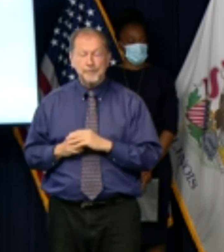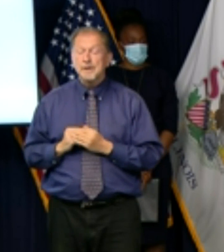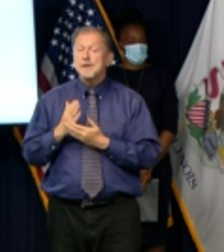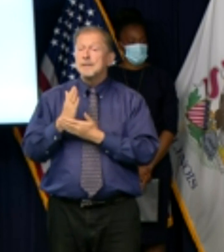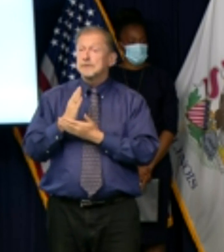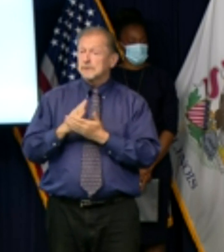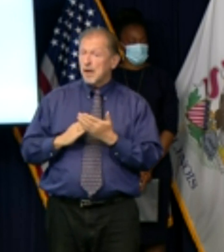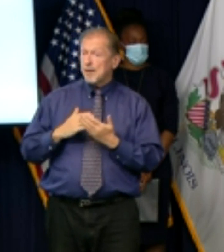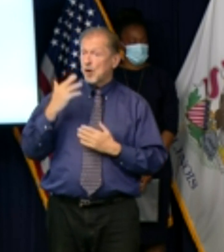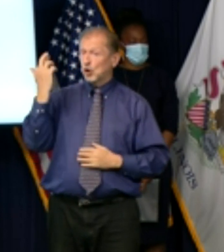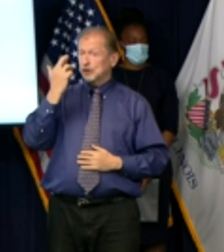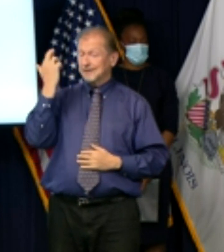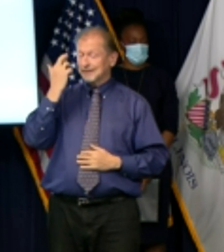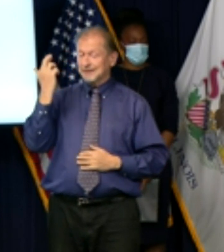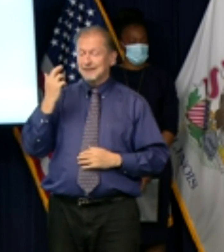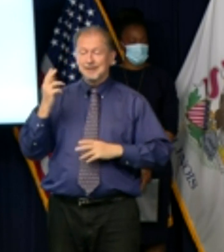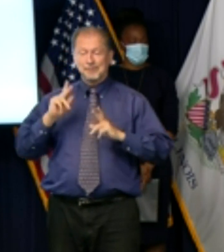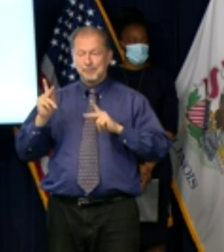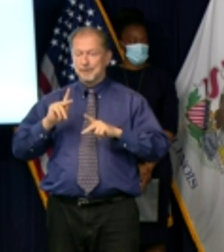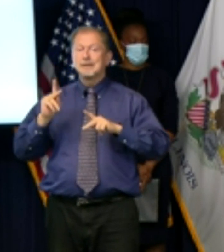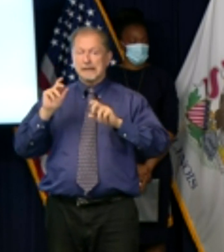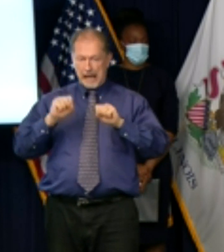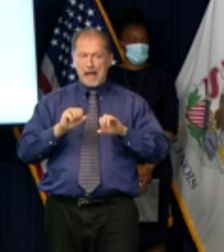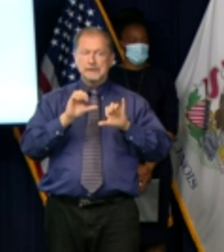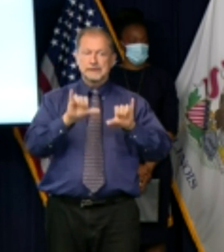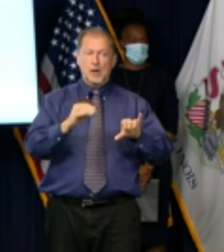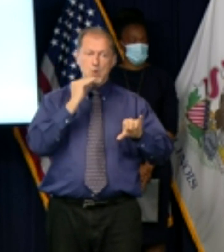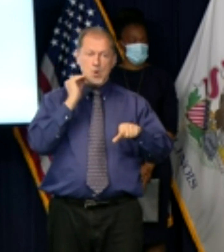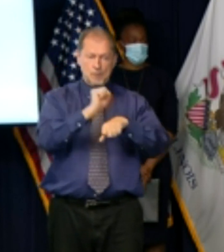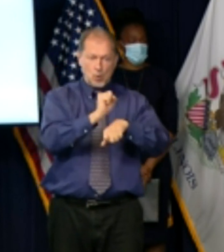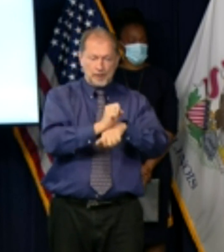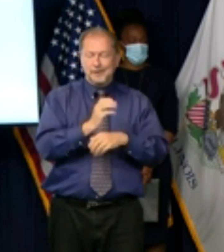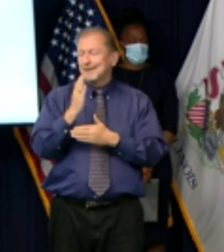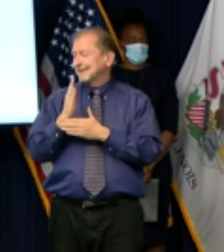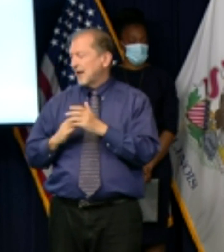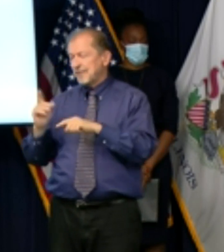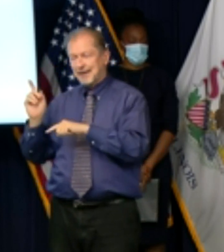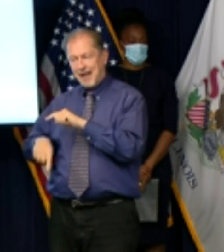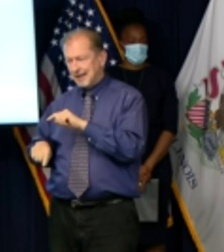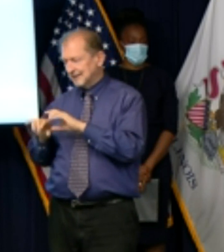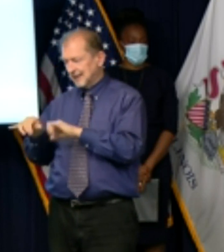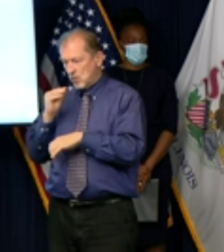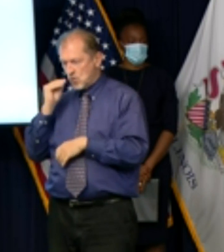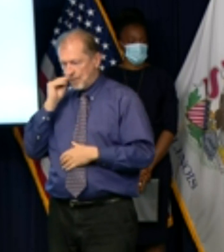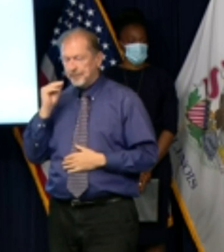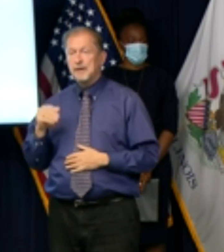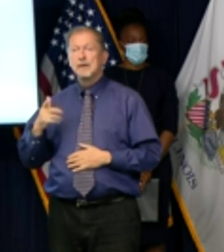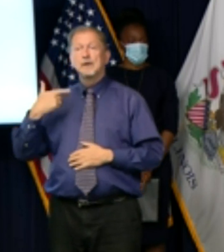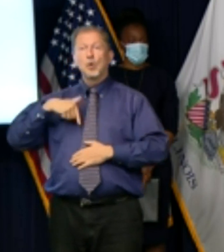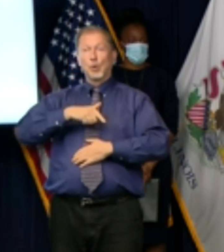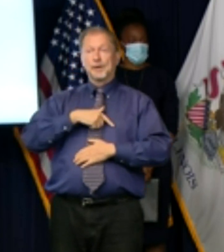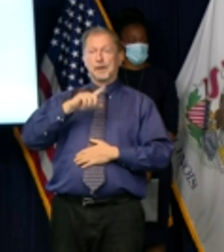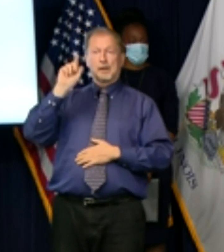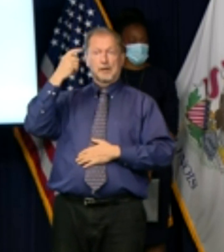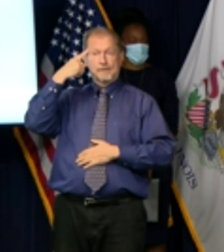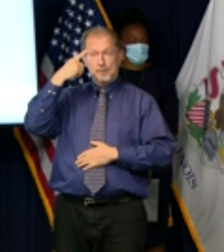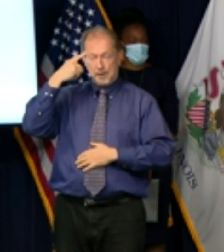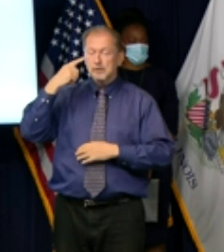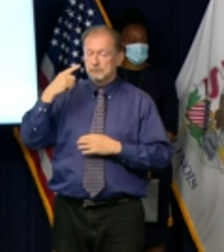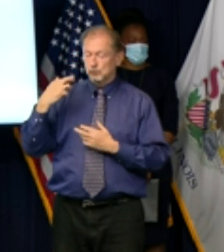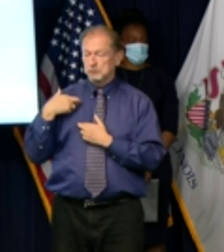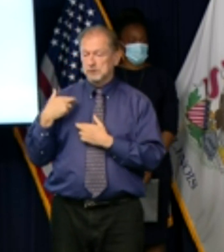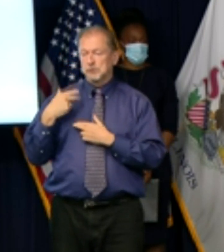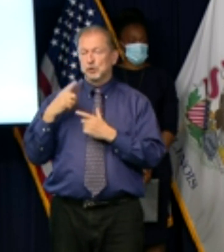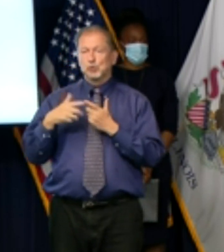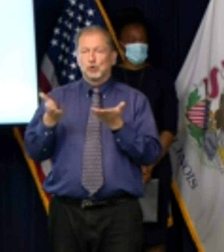circumstances where you can't ask people to do that because we have a duty to serve people in our state so we don't